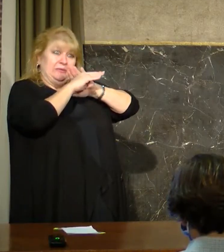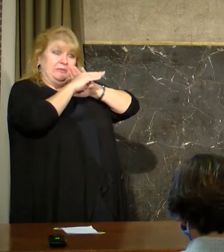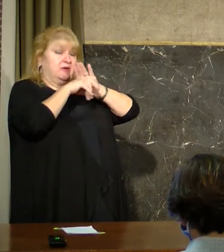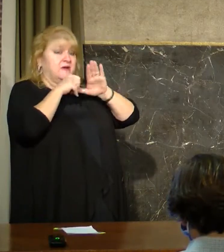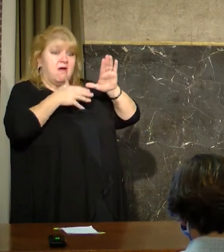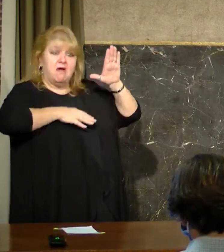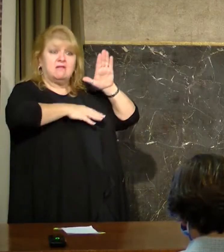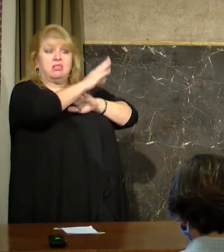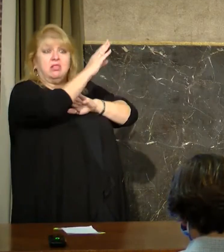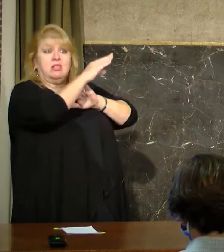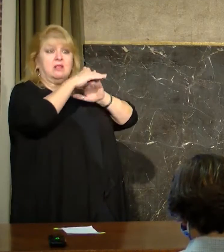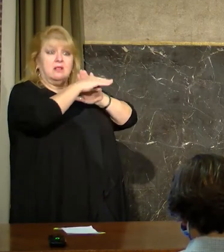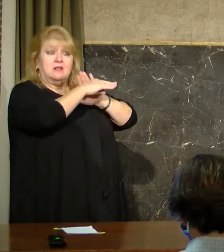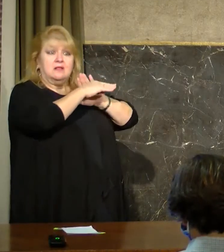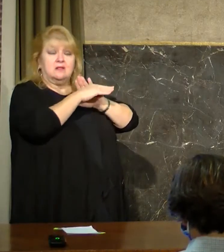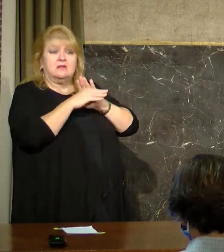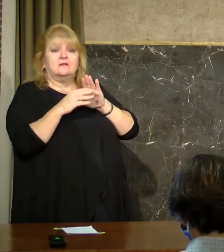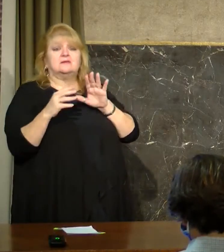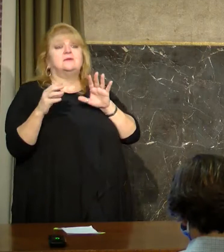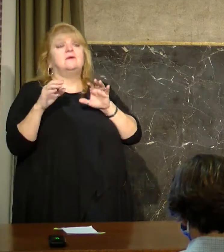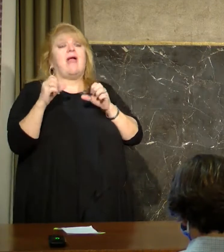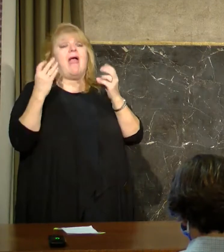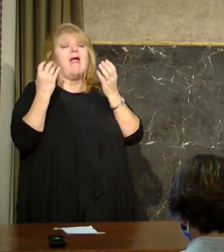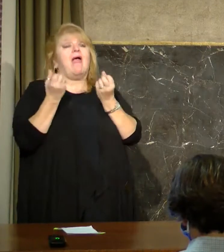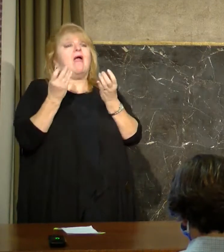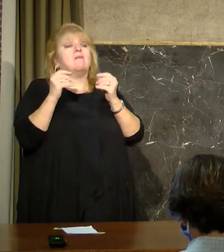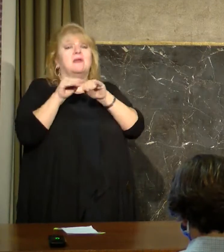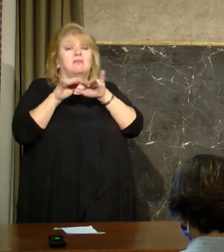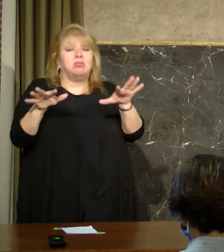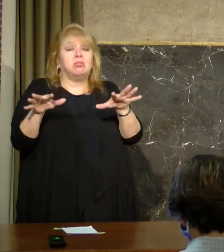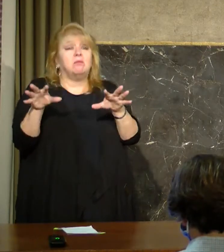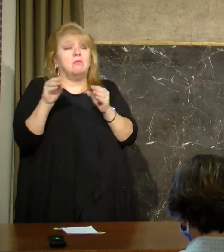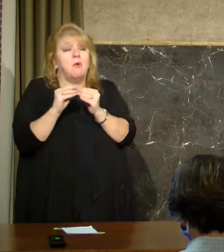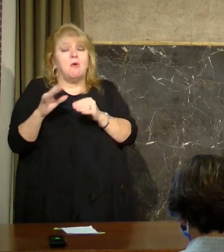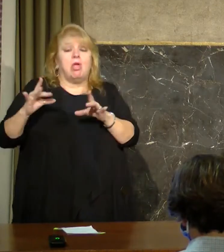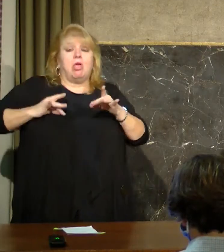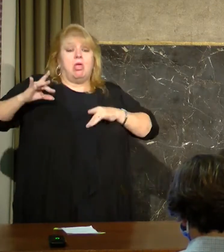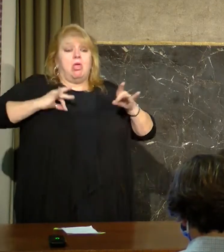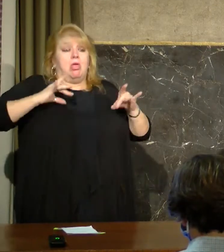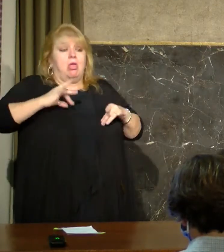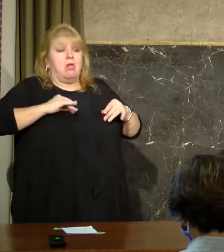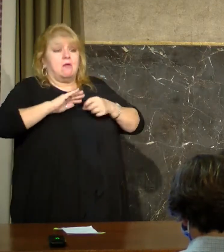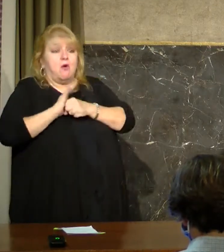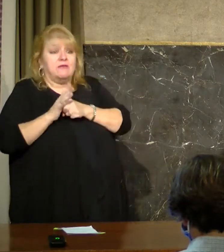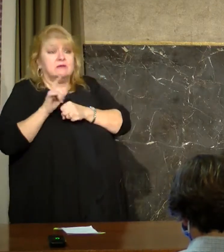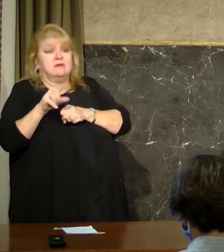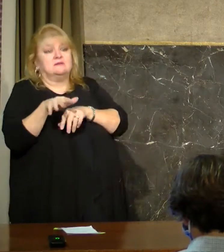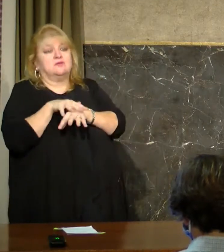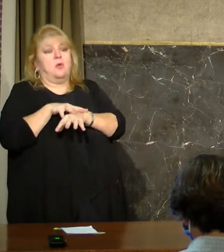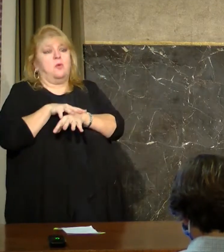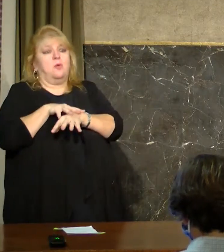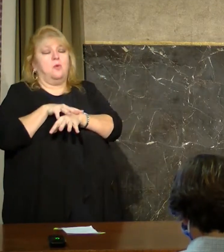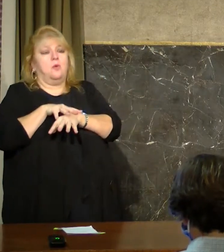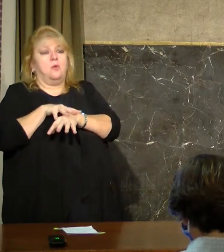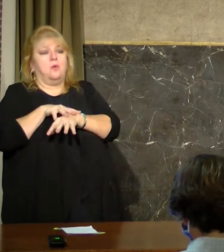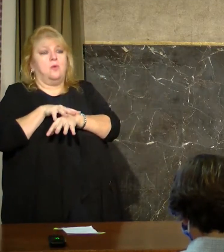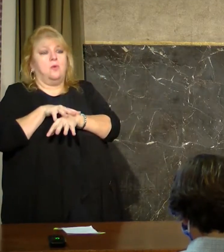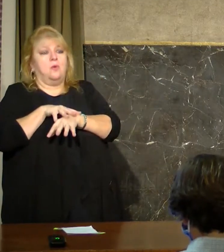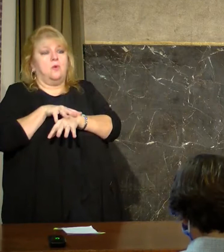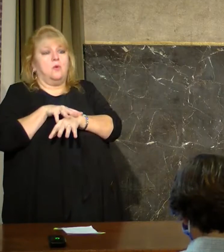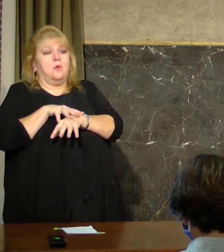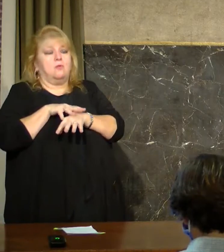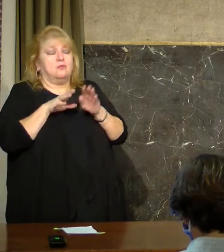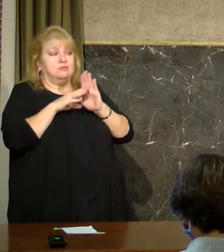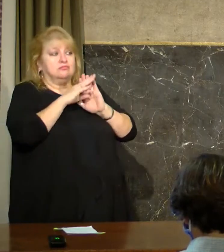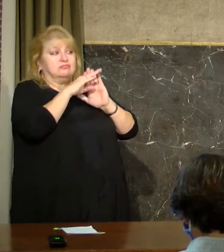slow the cases, and reduce hospitalizations. We just have to do that. And so, again, I'm appealing to the people